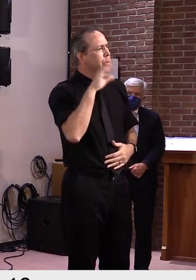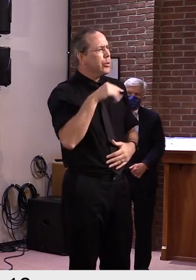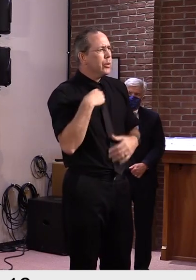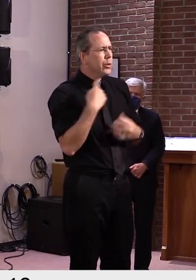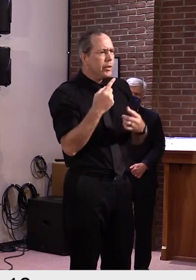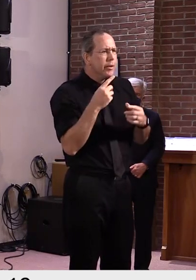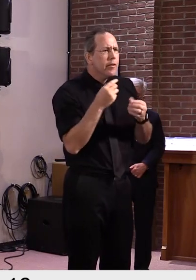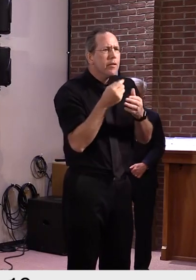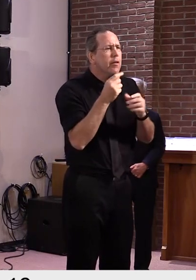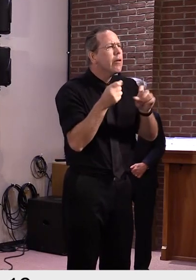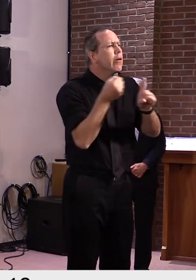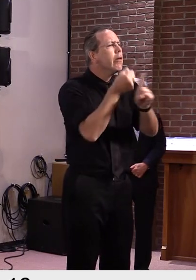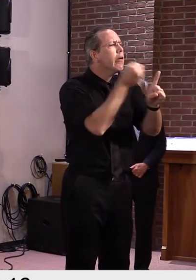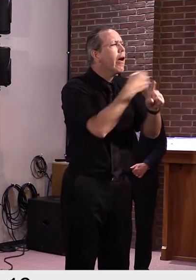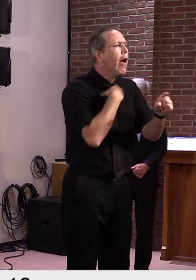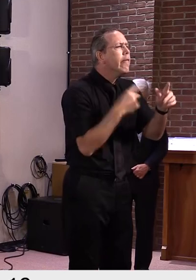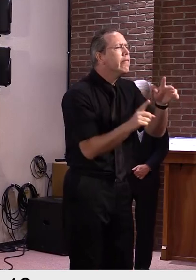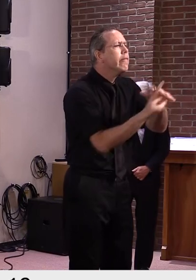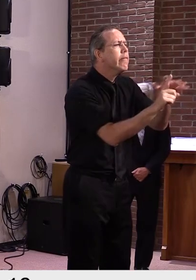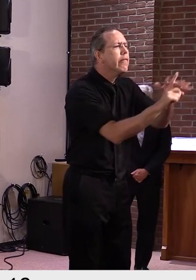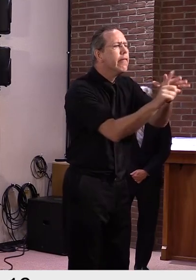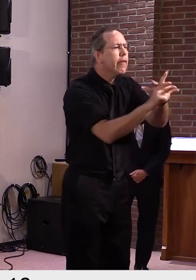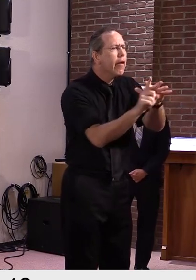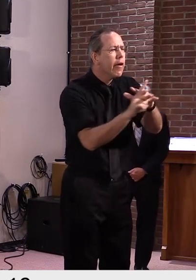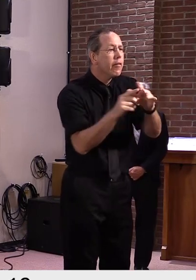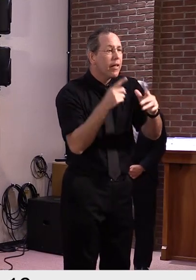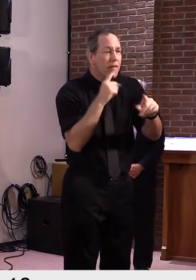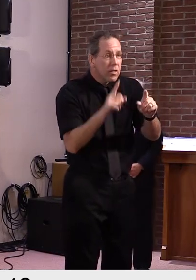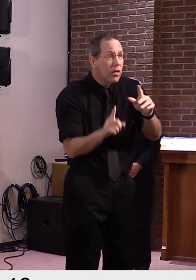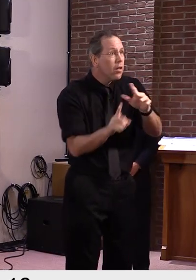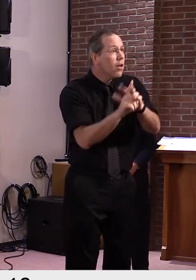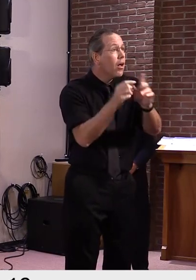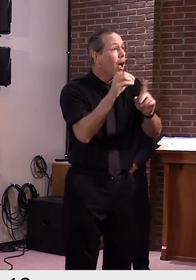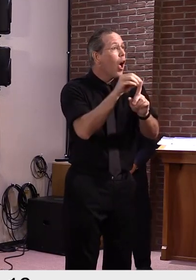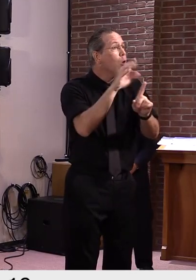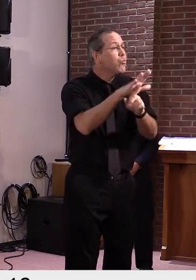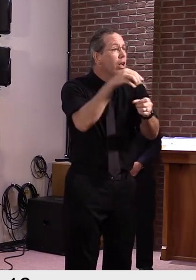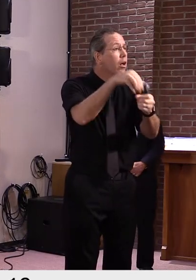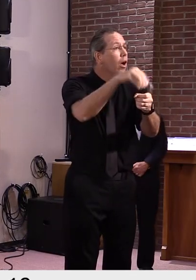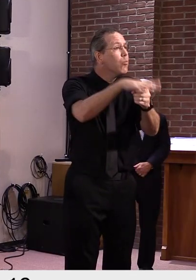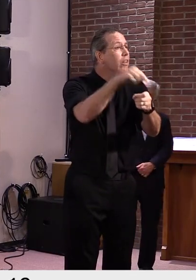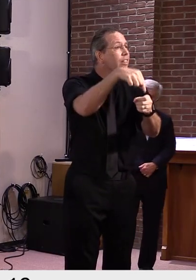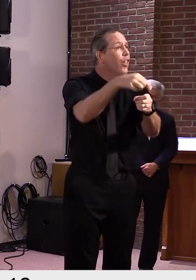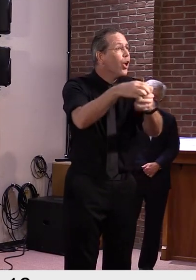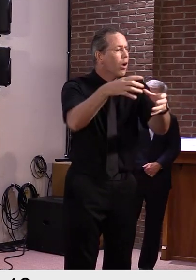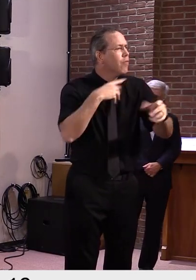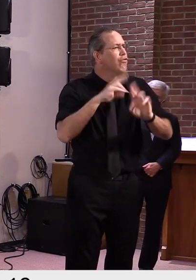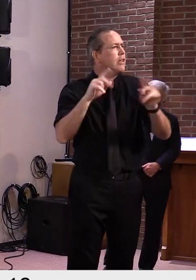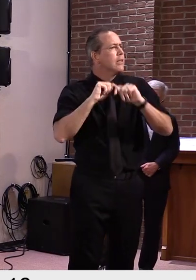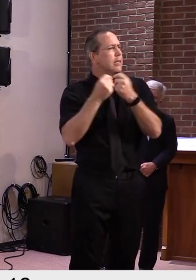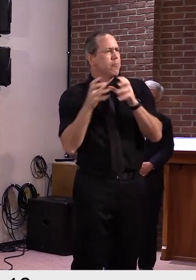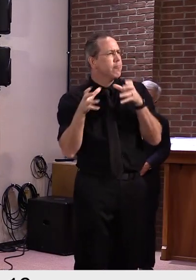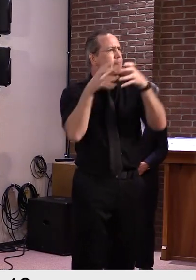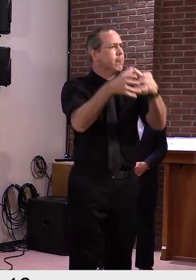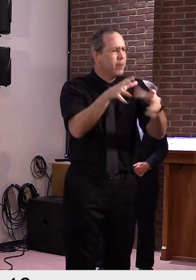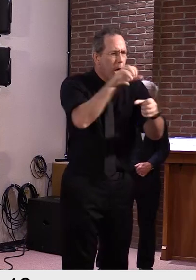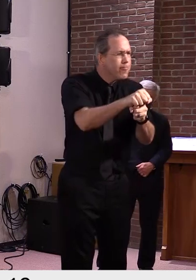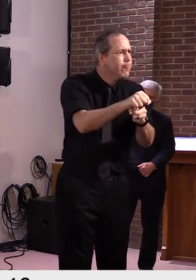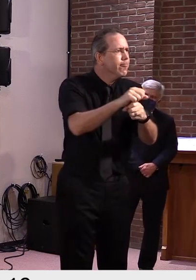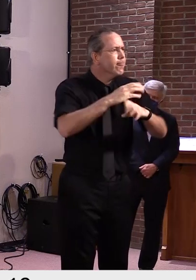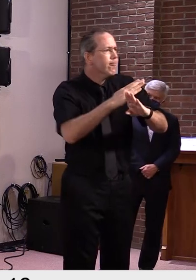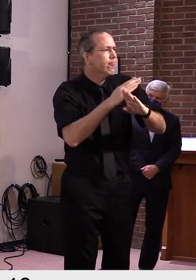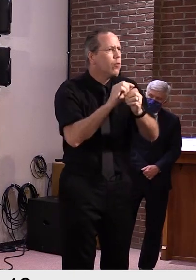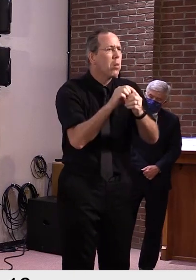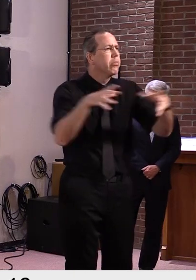we've been able to contain each of them so it hasn't spread broadly into the community and Dr. Levine is going to talk about that more